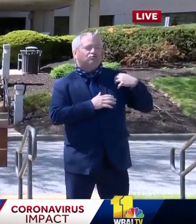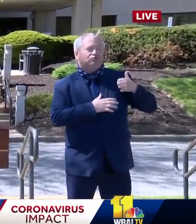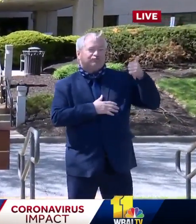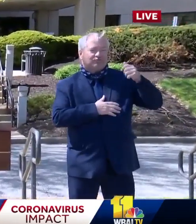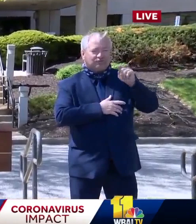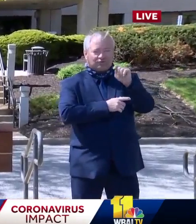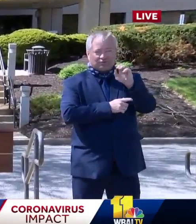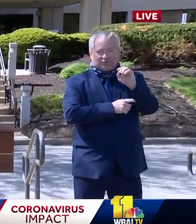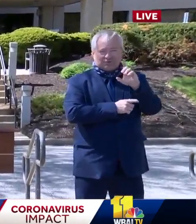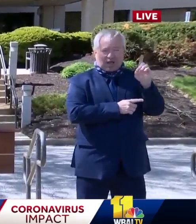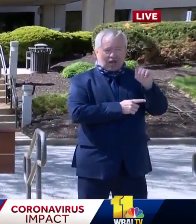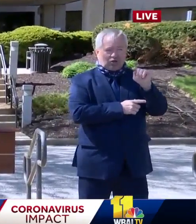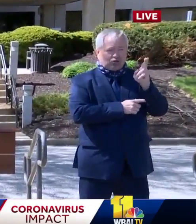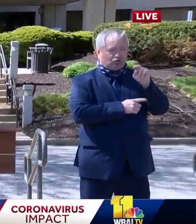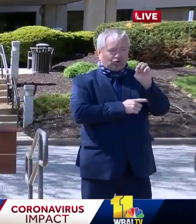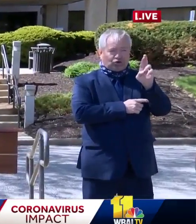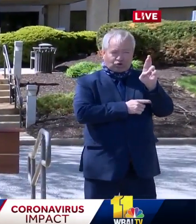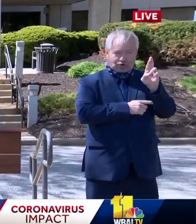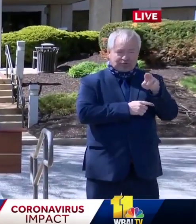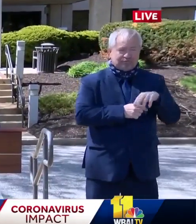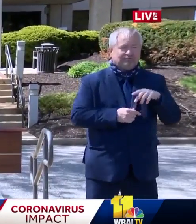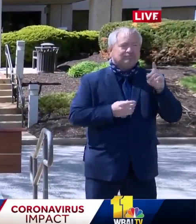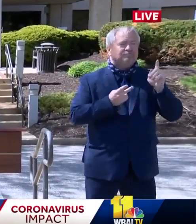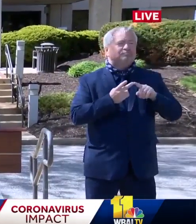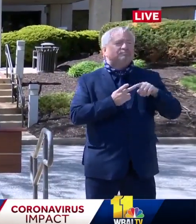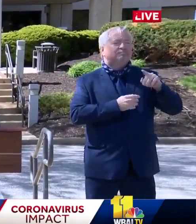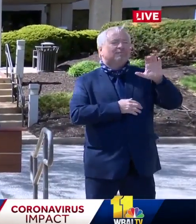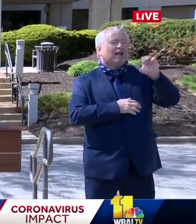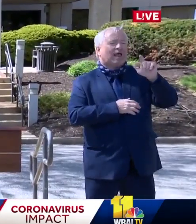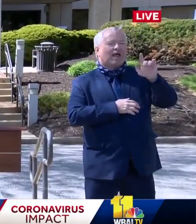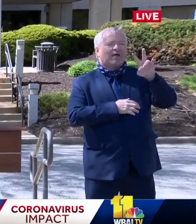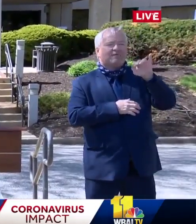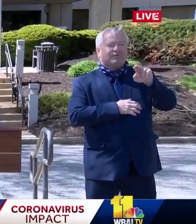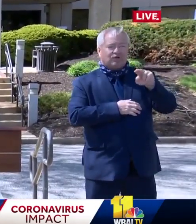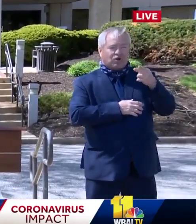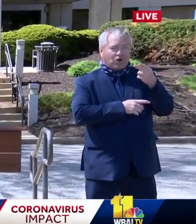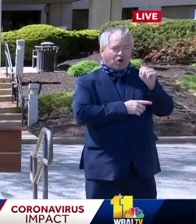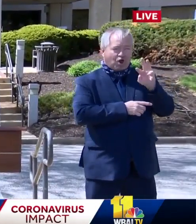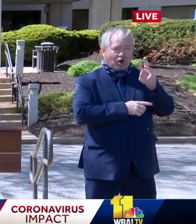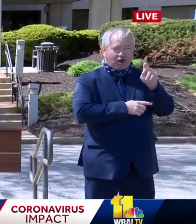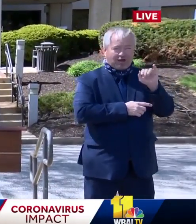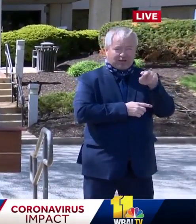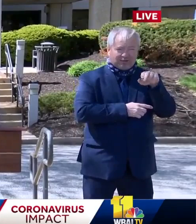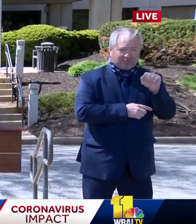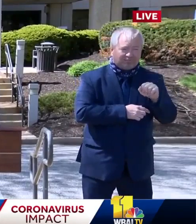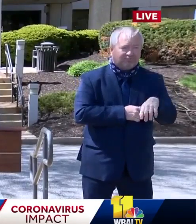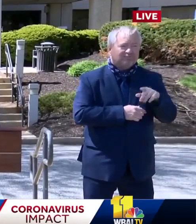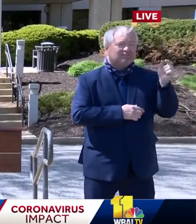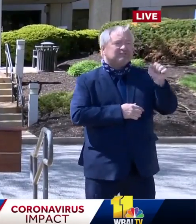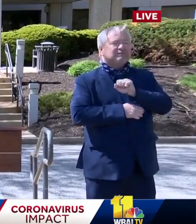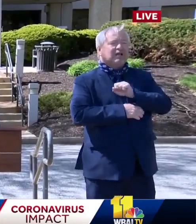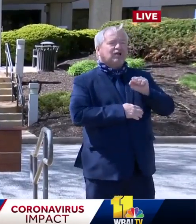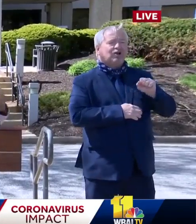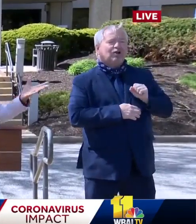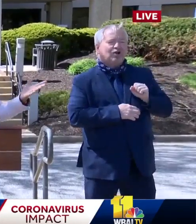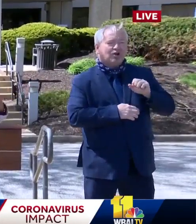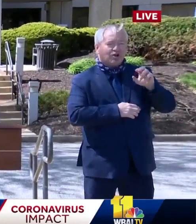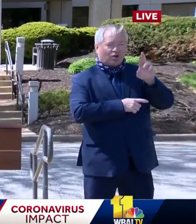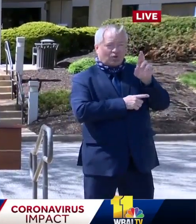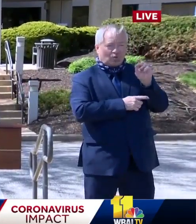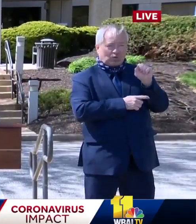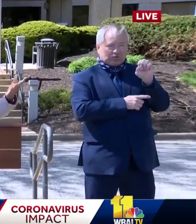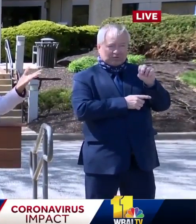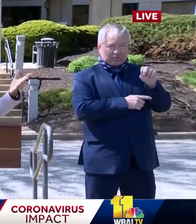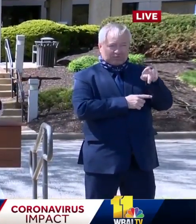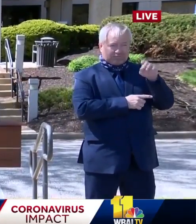Chair Calvin Hawkins is here. Council member Tom Dernoga, I know, is here as well. Uh, Senator Jim Rosa pep is here as well as delegate Mary